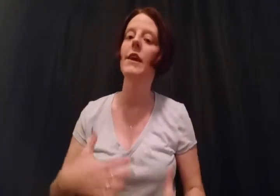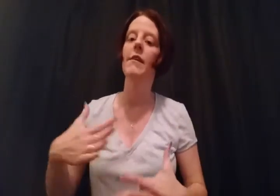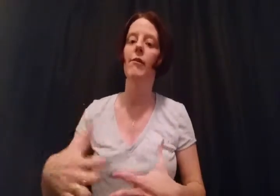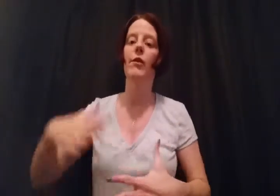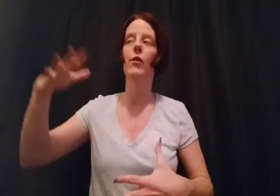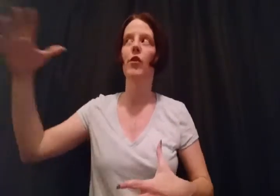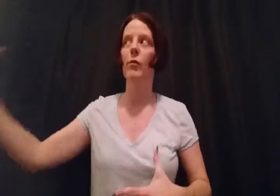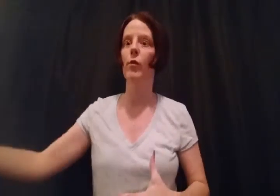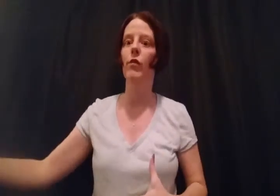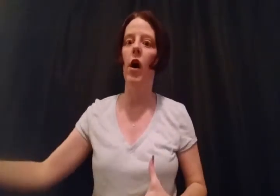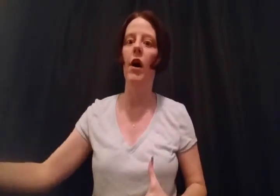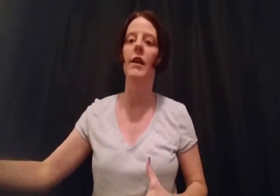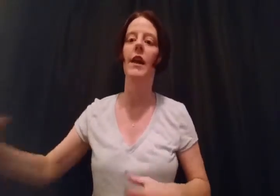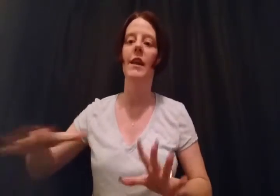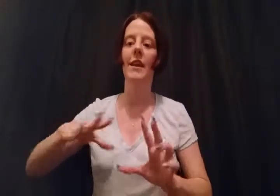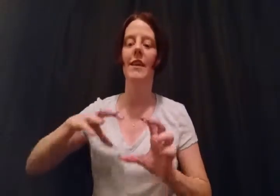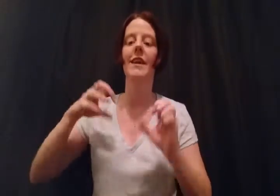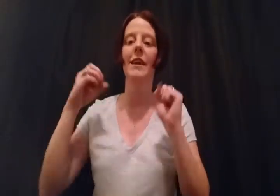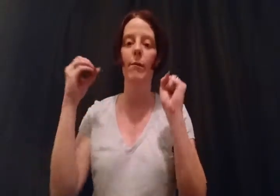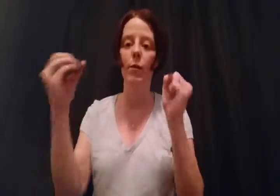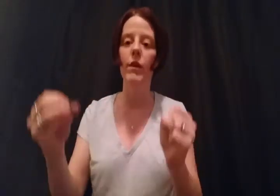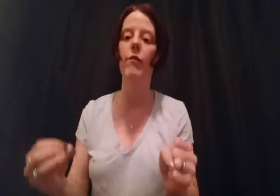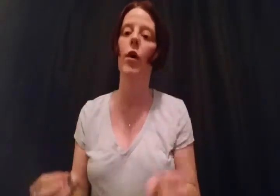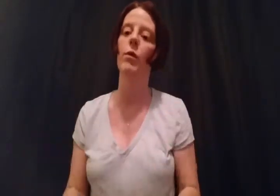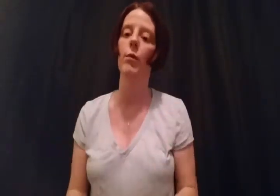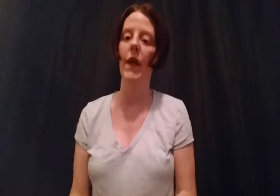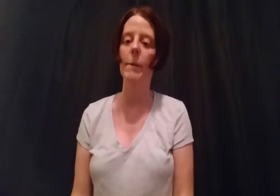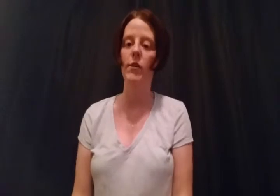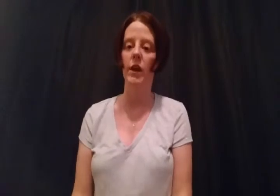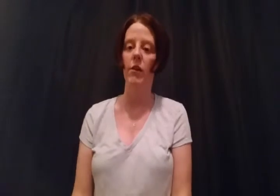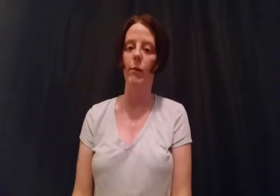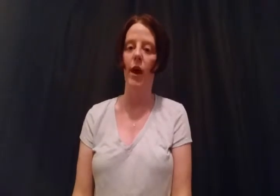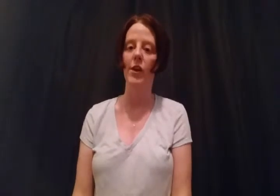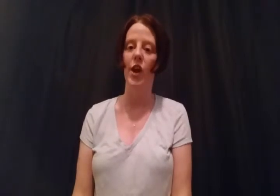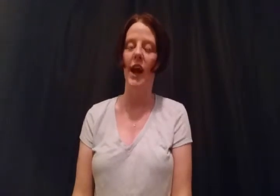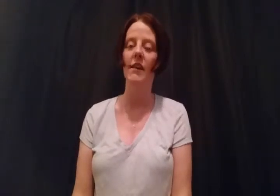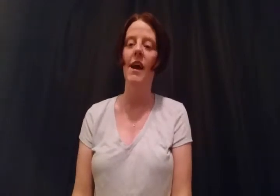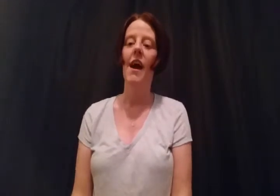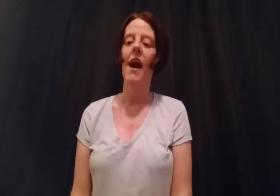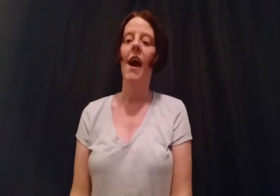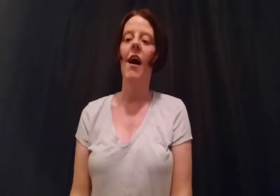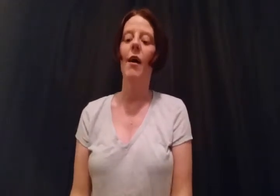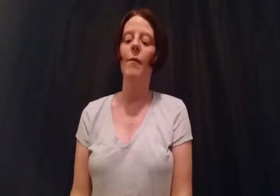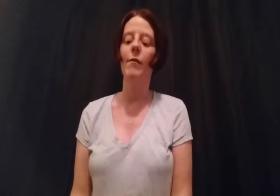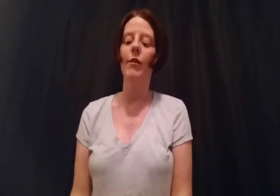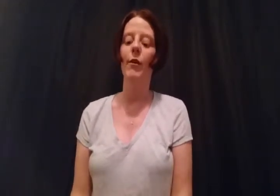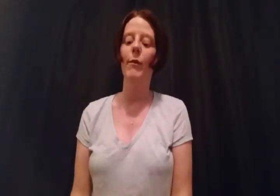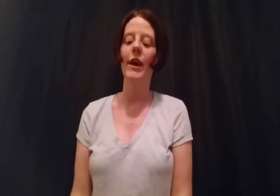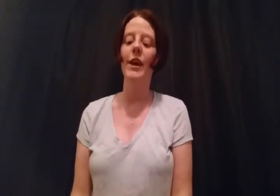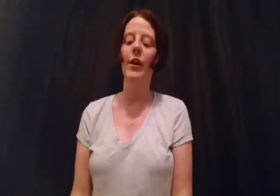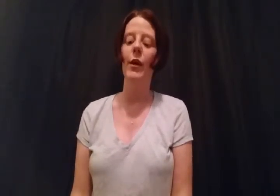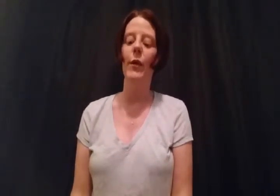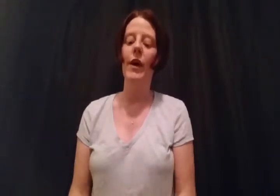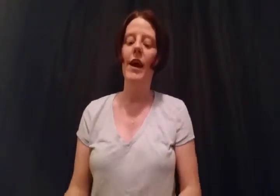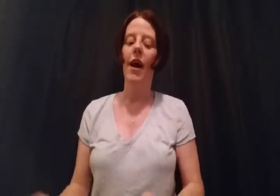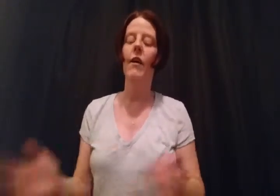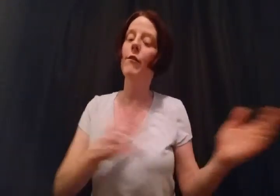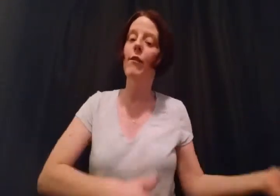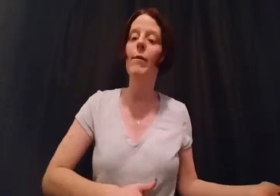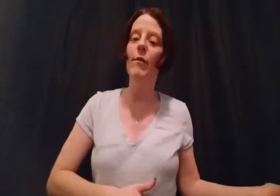and difficult to move on and, and keep moving forward with that particular project. Um, so, but you know, on the flip